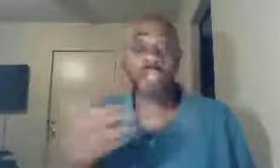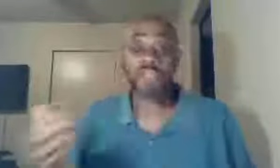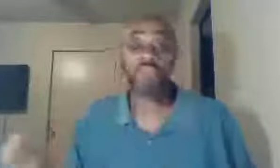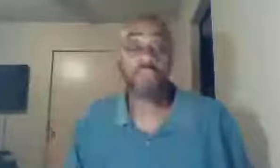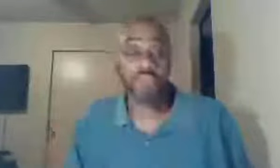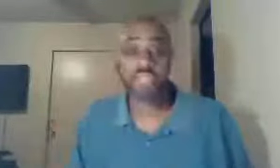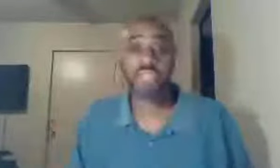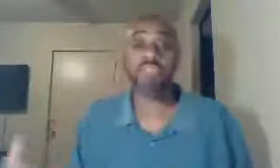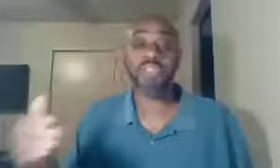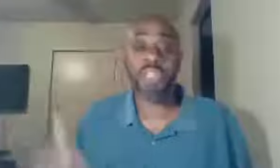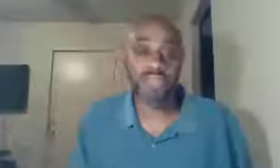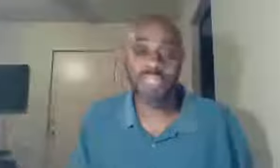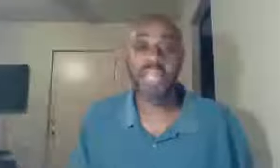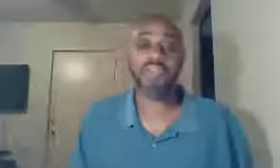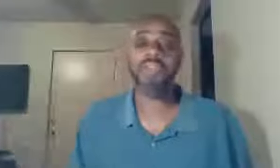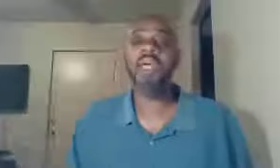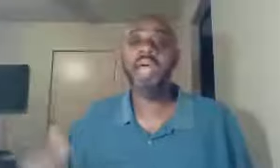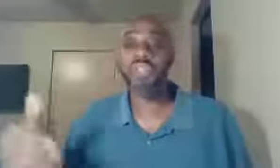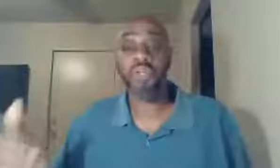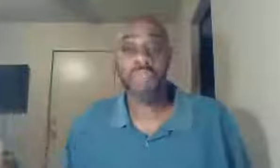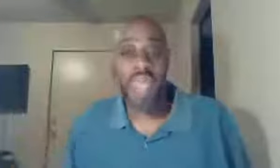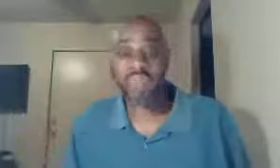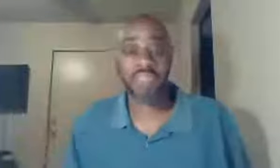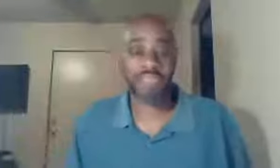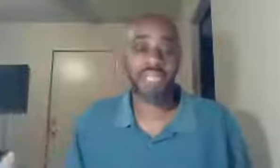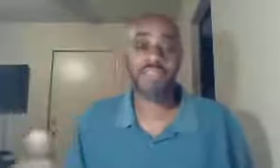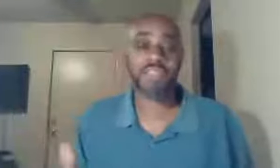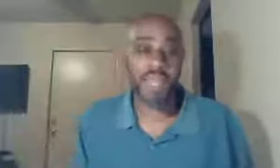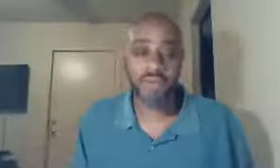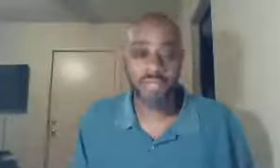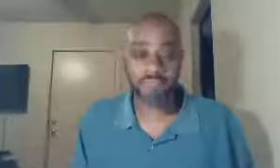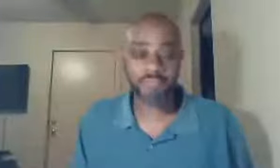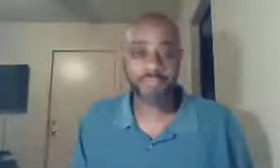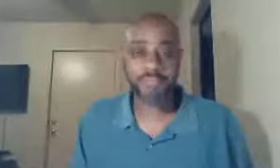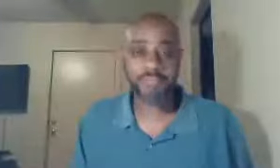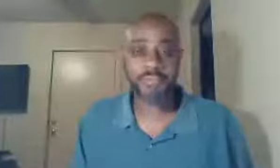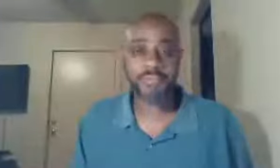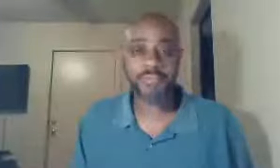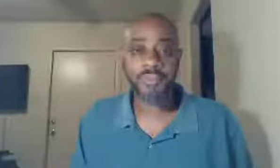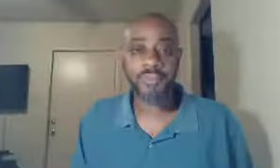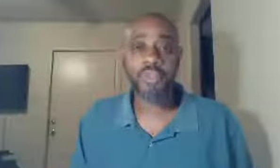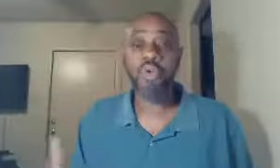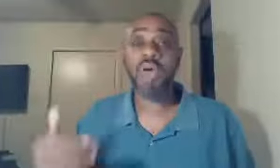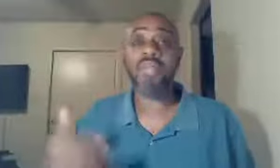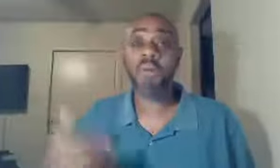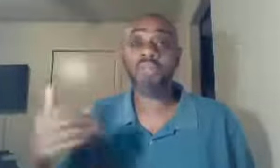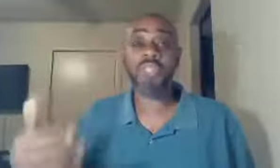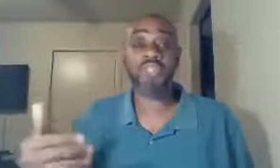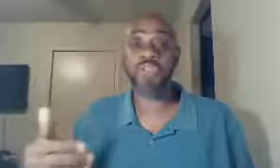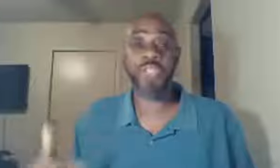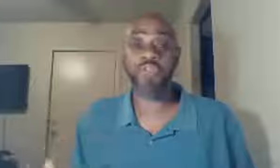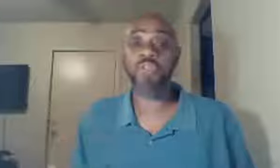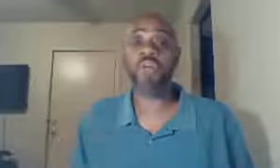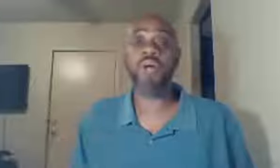yourself, a Christian, but you're living together, and you're behaving yourself, as married, you have not presented yourself, to the world